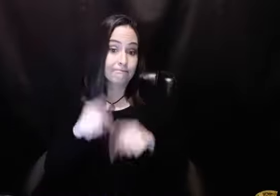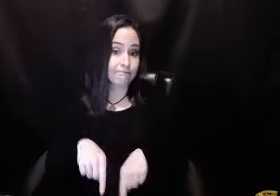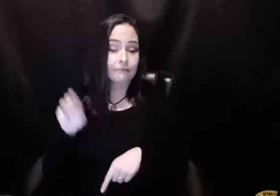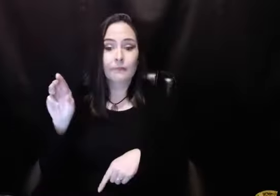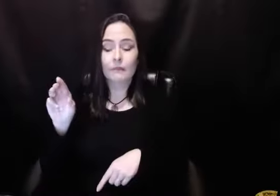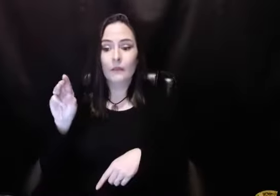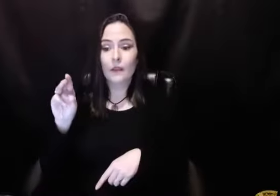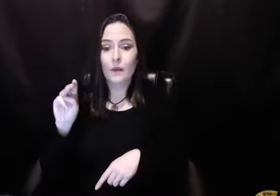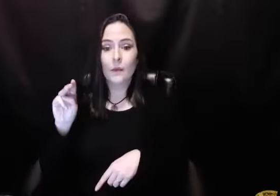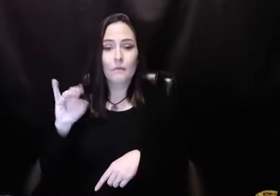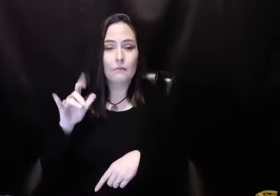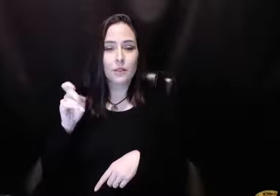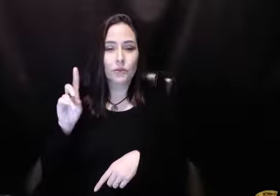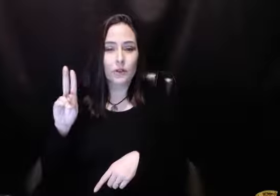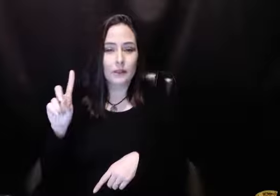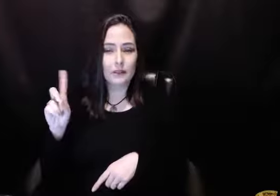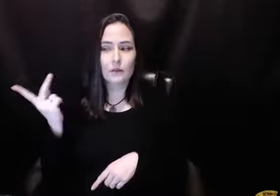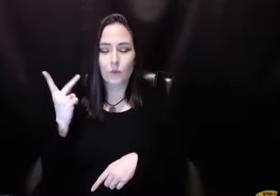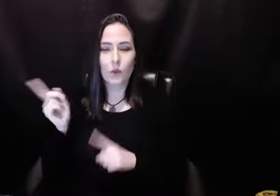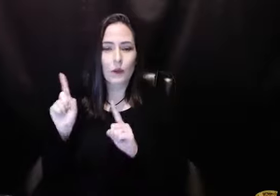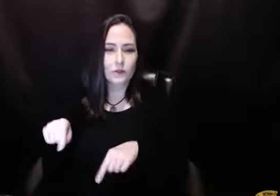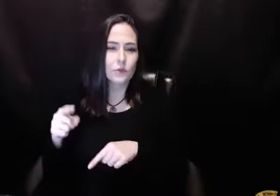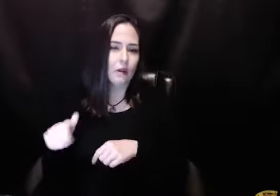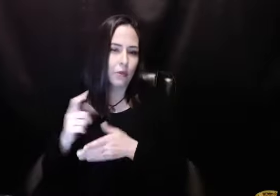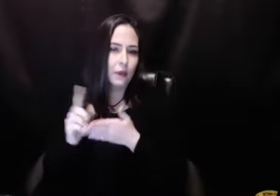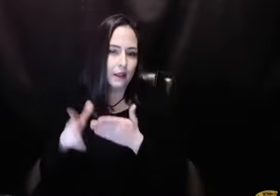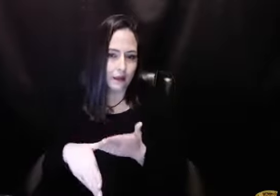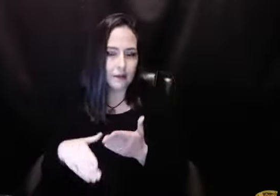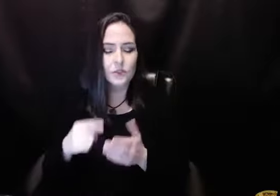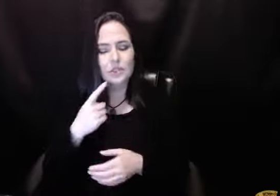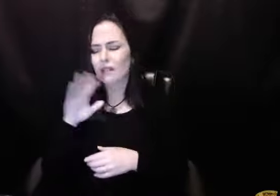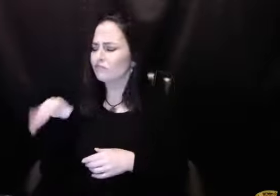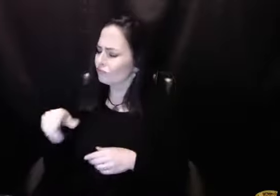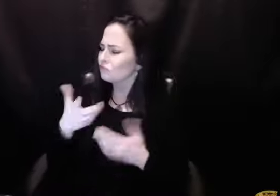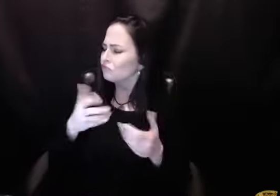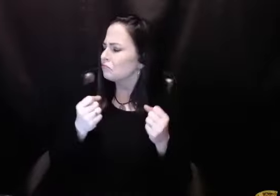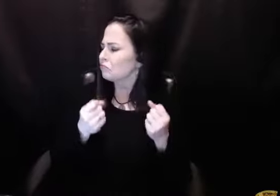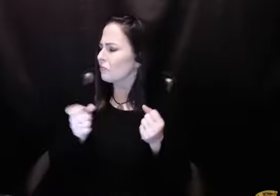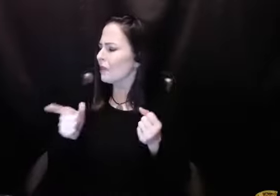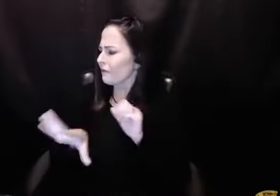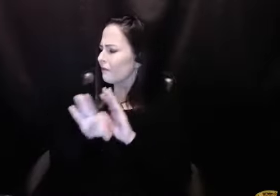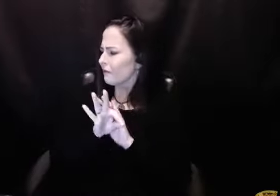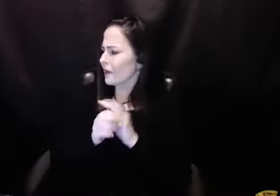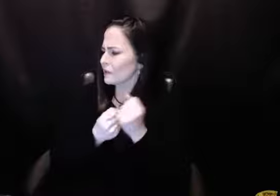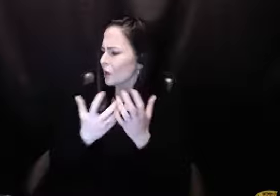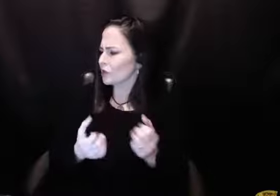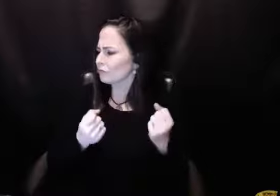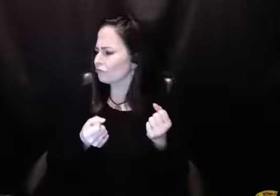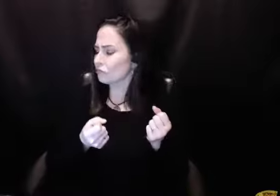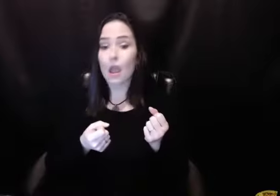relationship. And a couple of weeks later, Mildred and I are heading off to this kind of week-long retreat, and she says to me in the